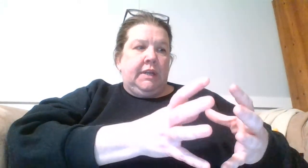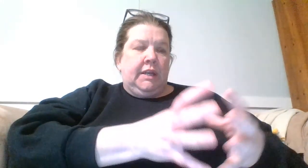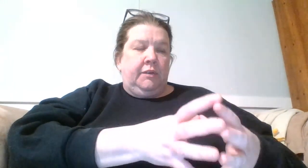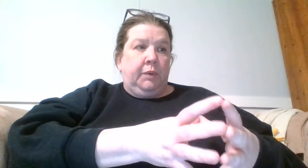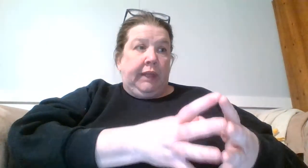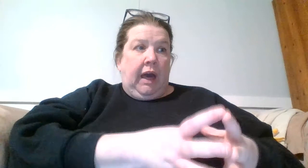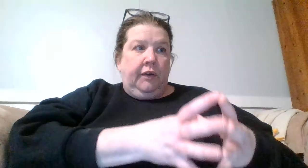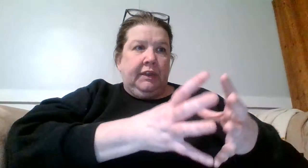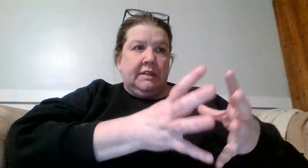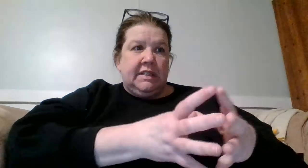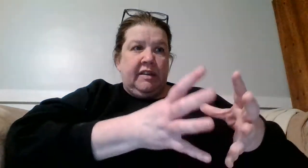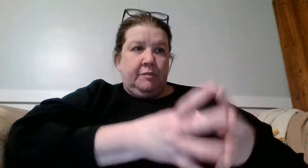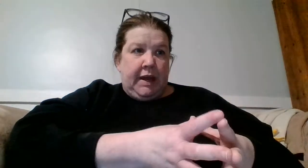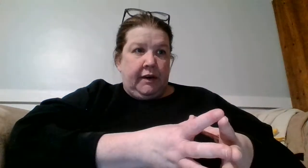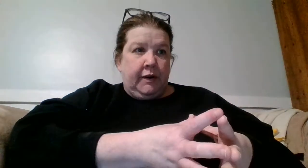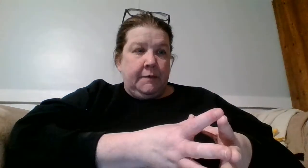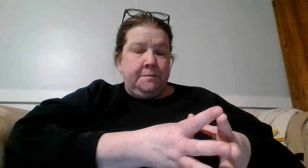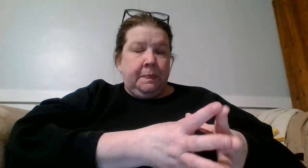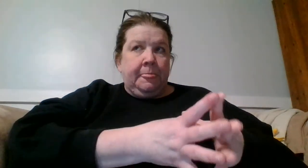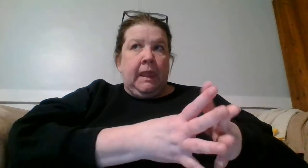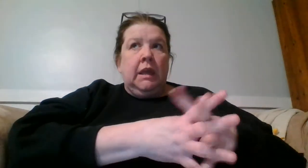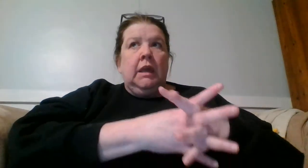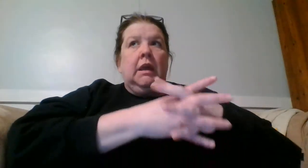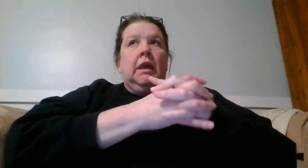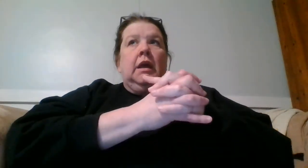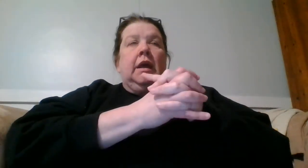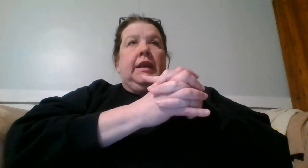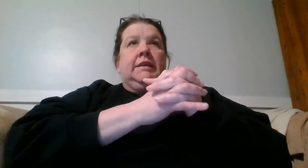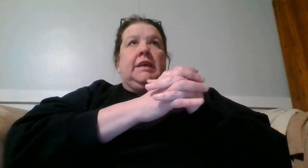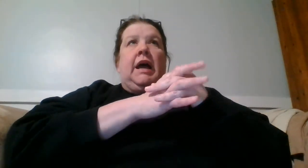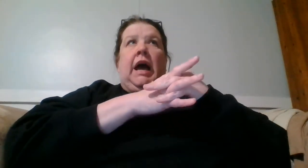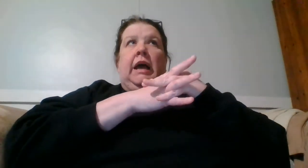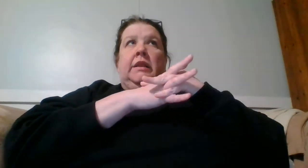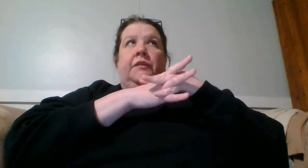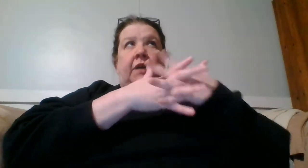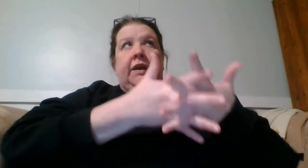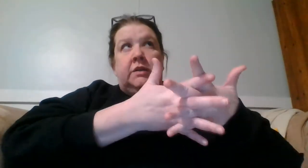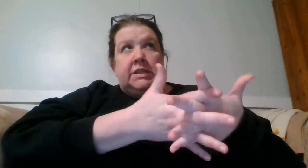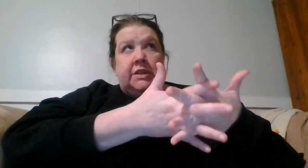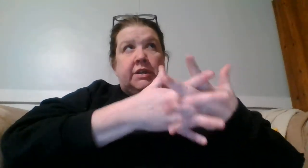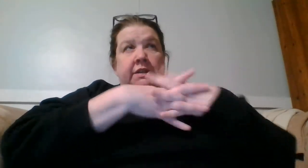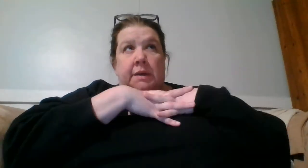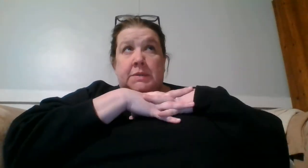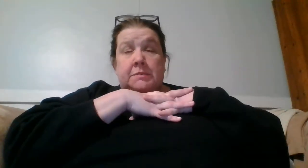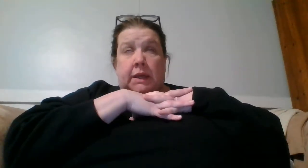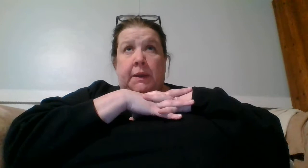it in a really healthy, safe manner. And he said, the final decision is up to me.